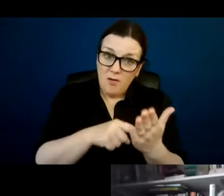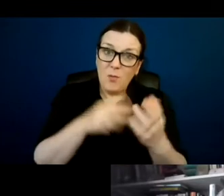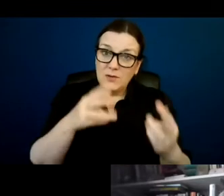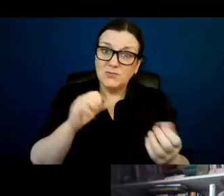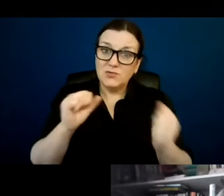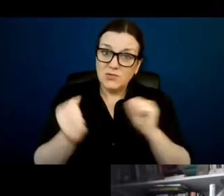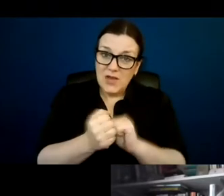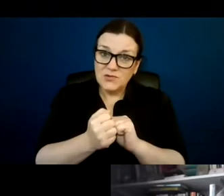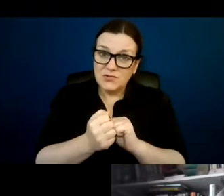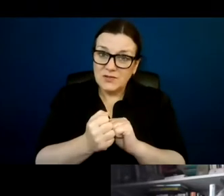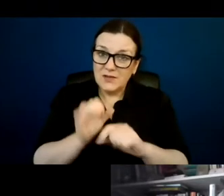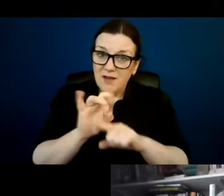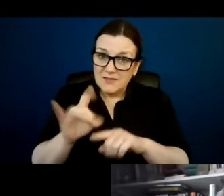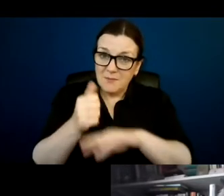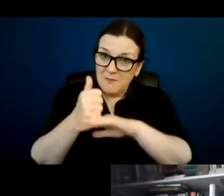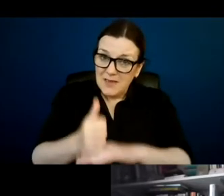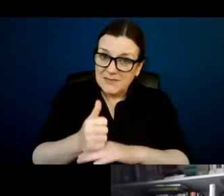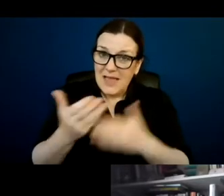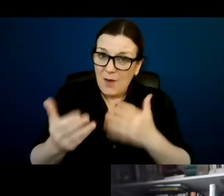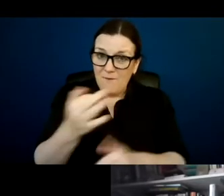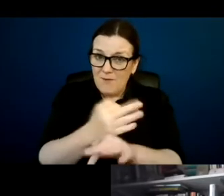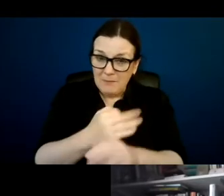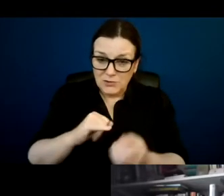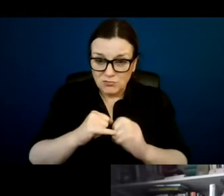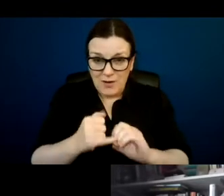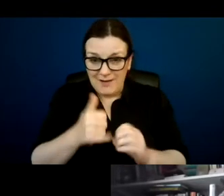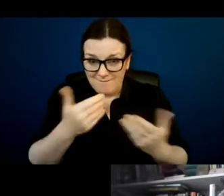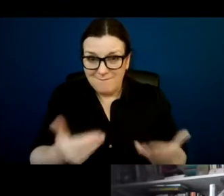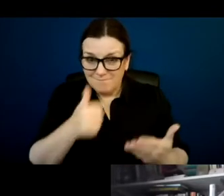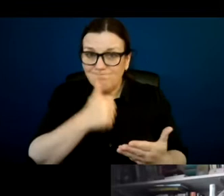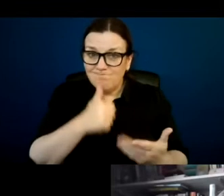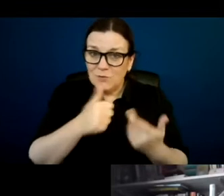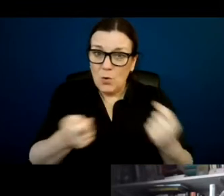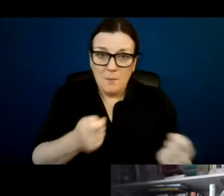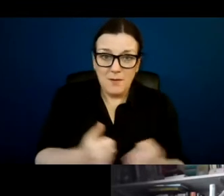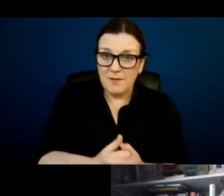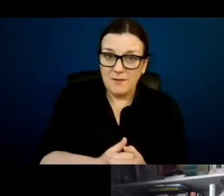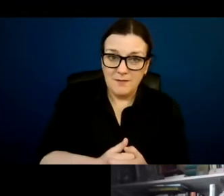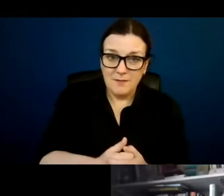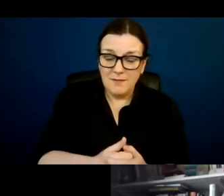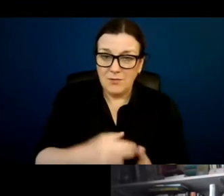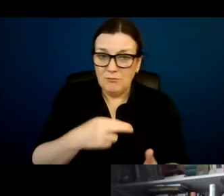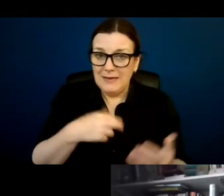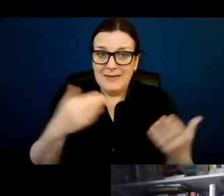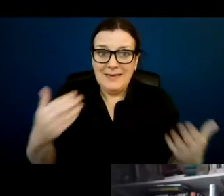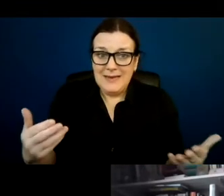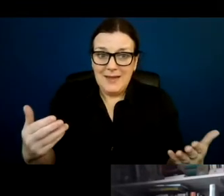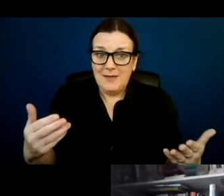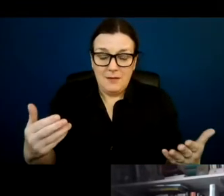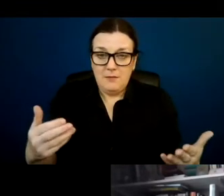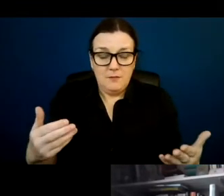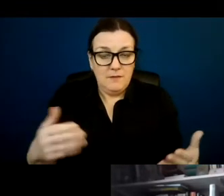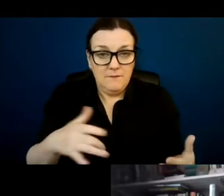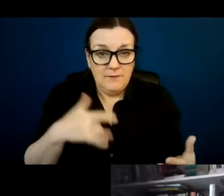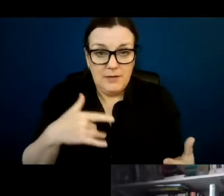and the context within which families are trying to cope. And frankly, nobody can tell now. Well, no one's made an